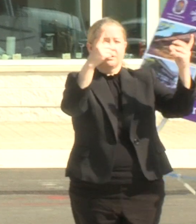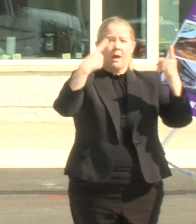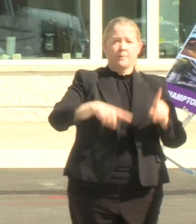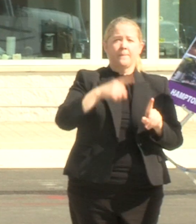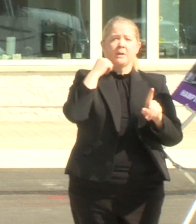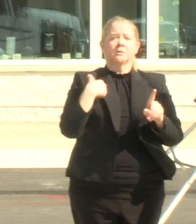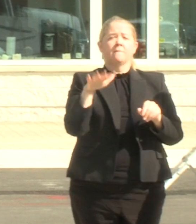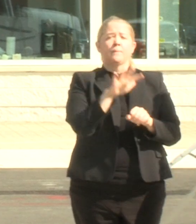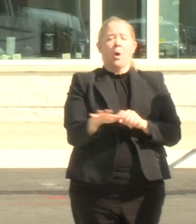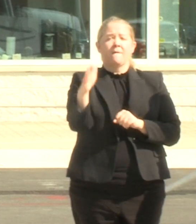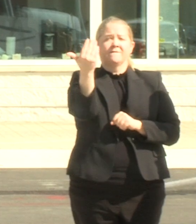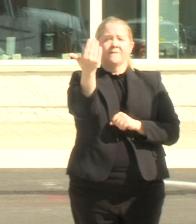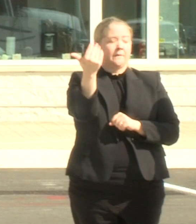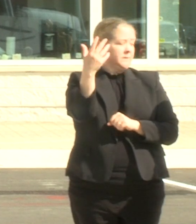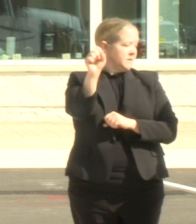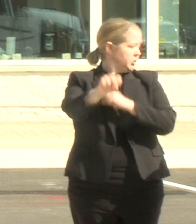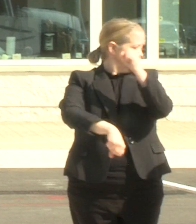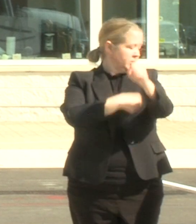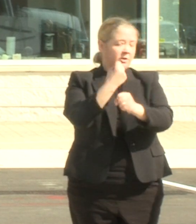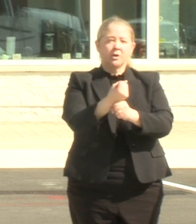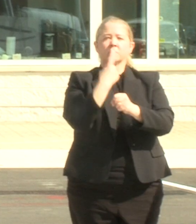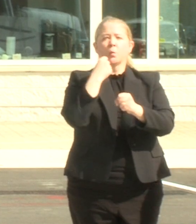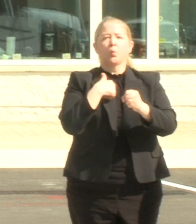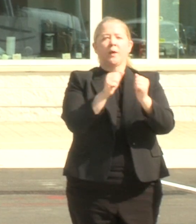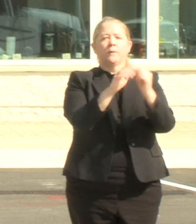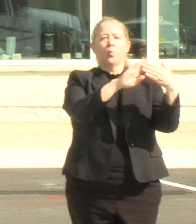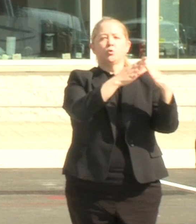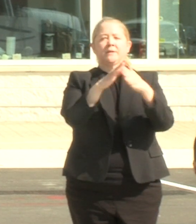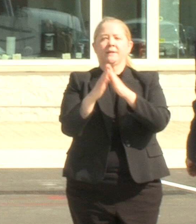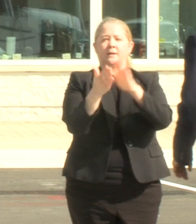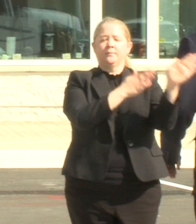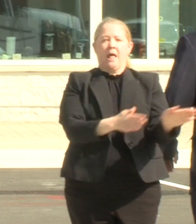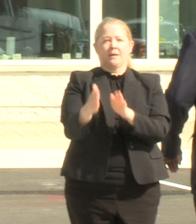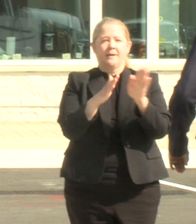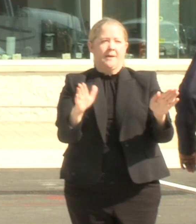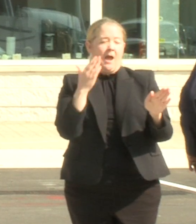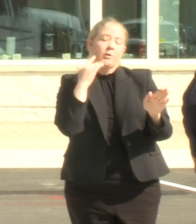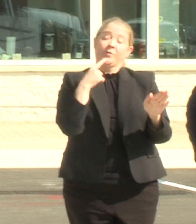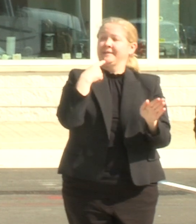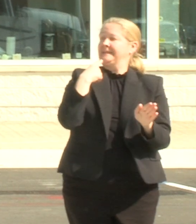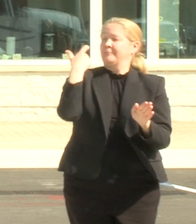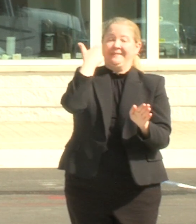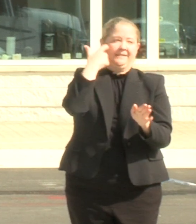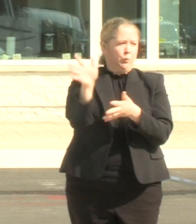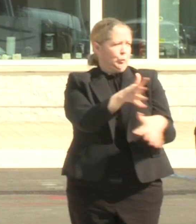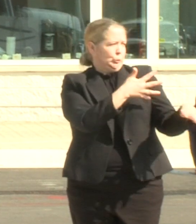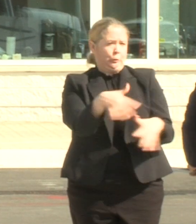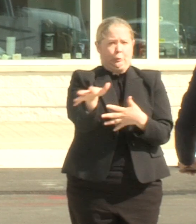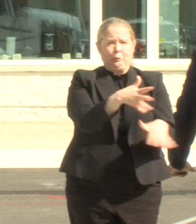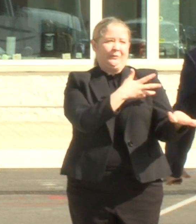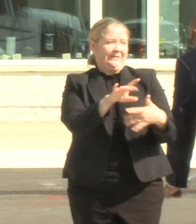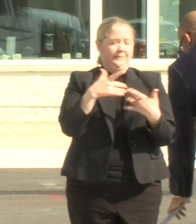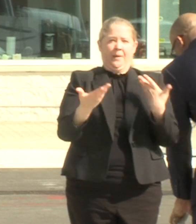15 years of community planning along this corridor i know they said the wind started up we better wrap